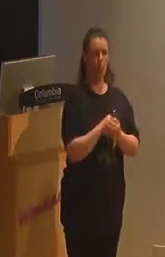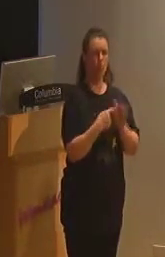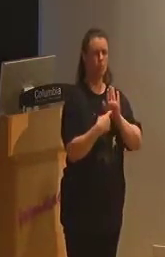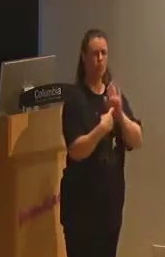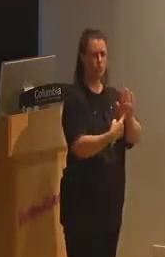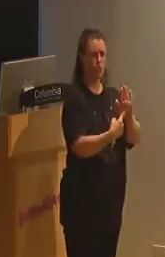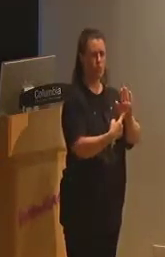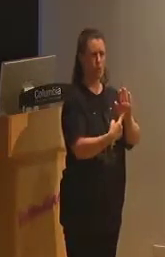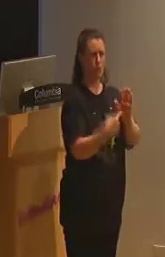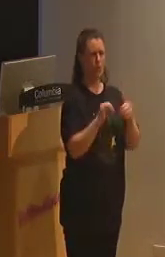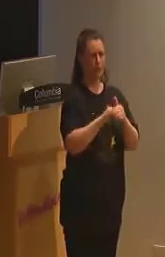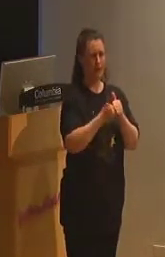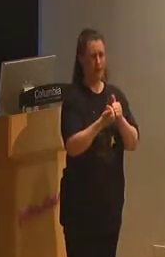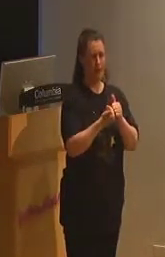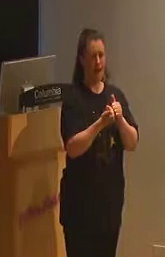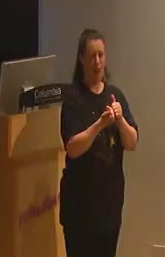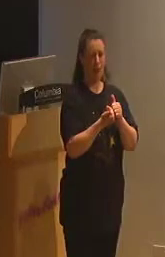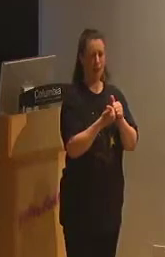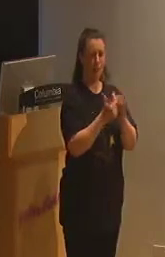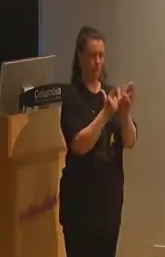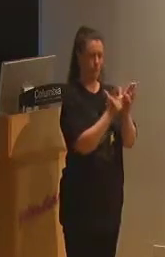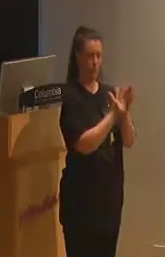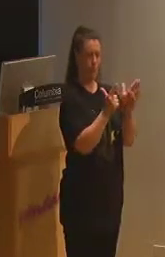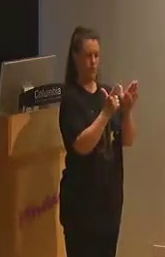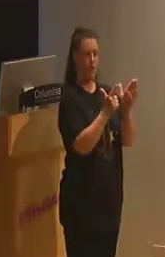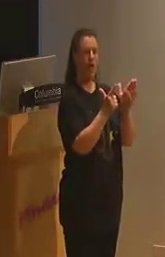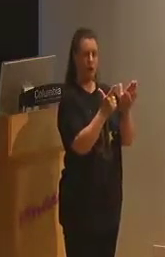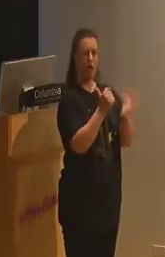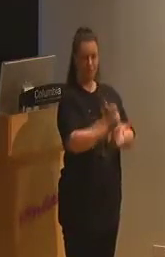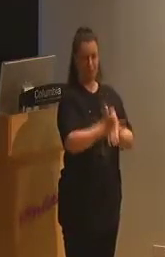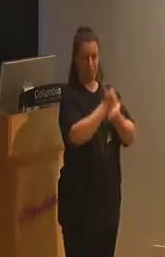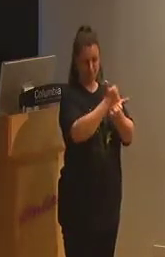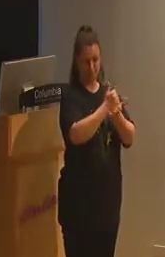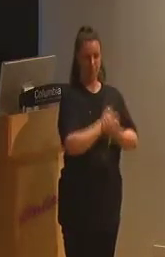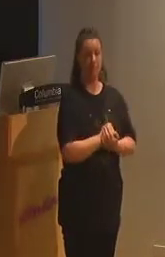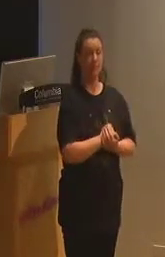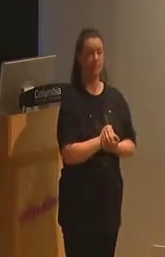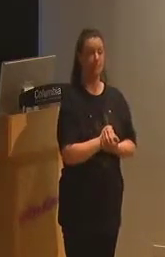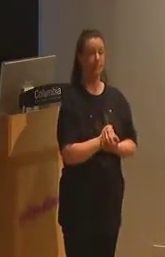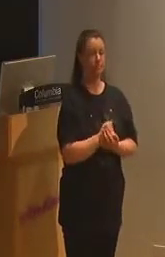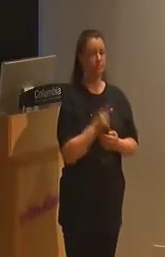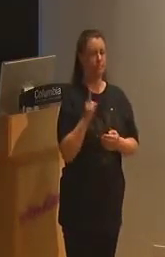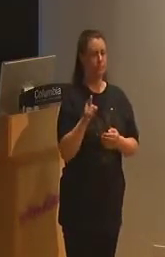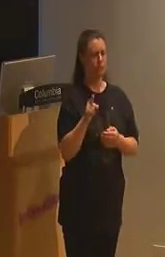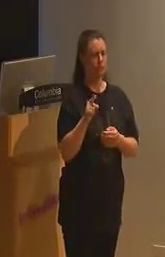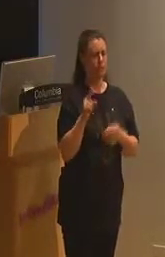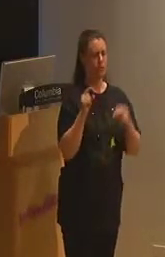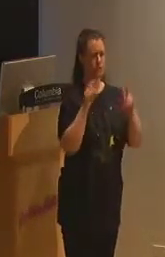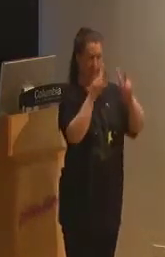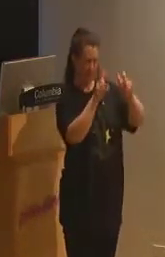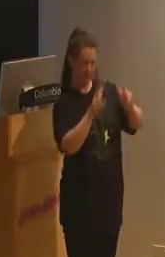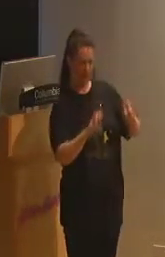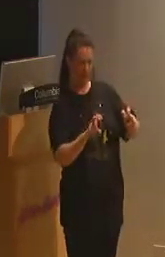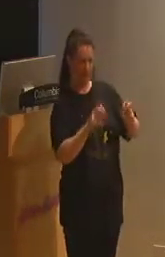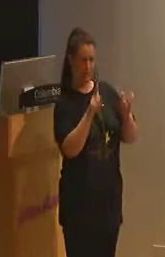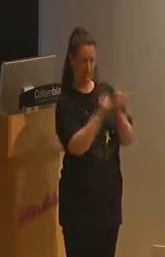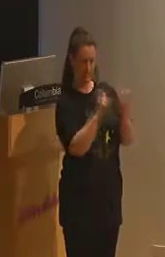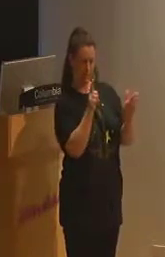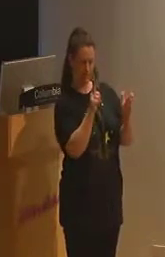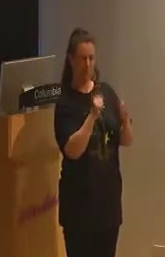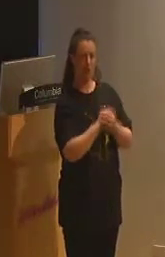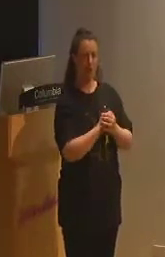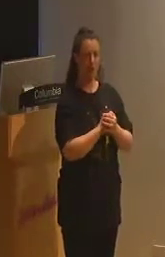contradictory neoliberal logics and rationalities. She takes issue with the act's essentialist presuppositions about disability